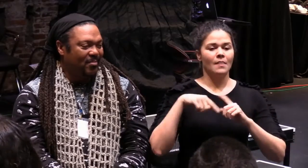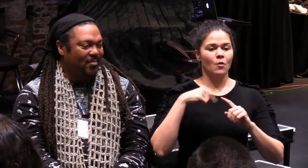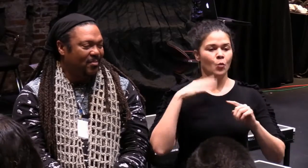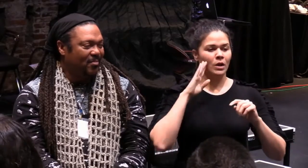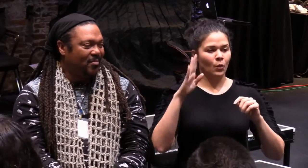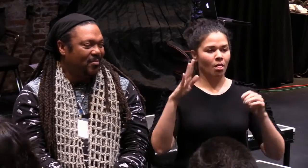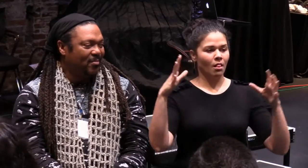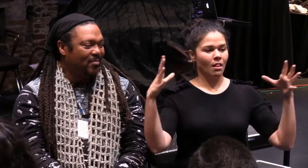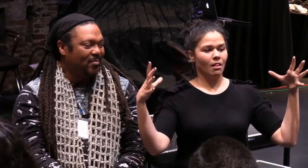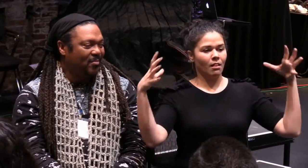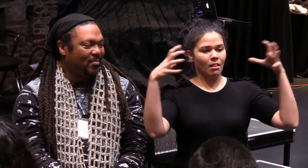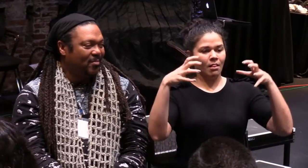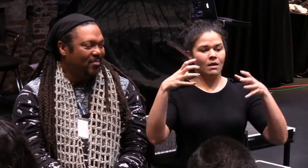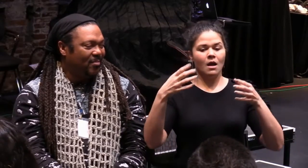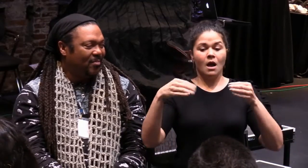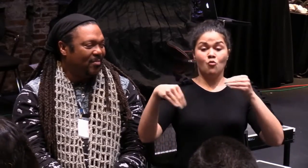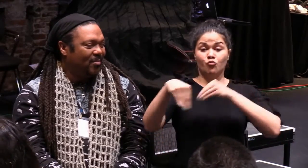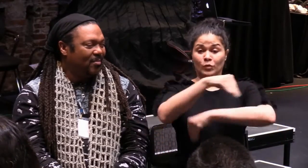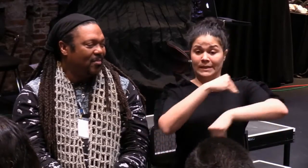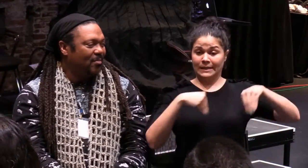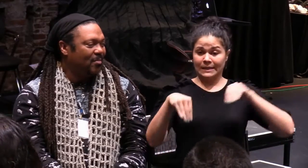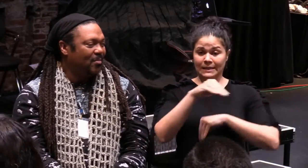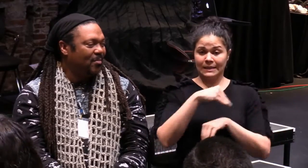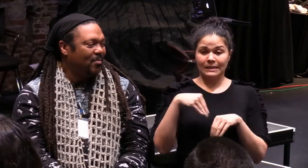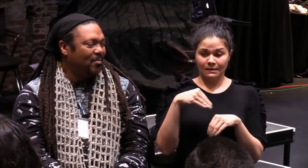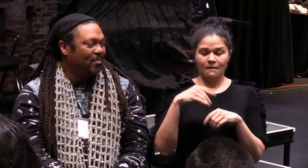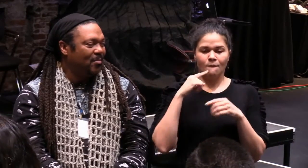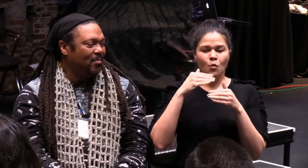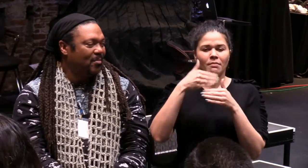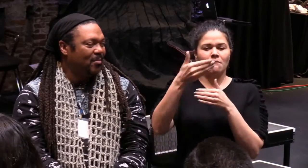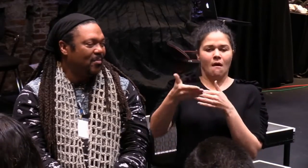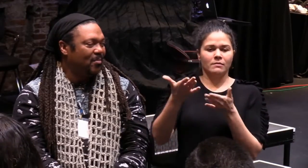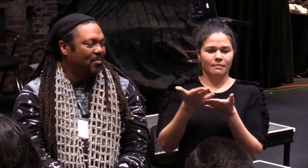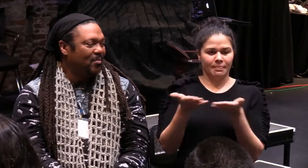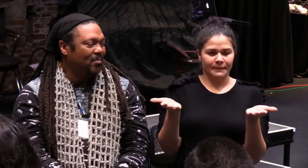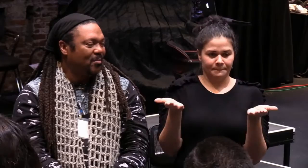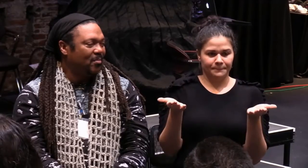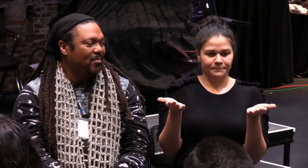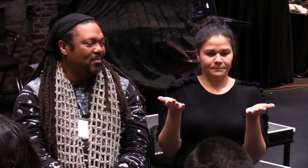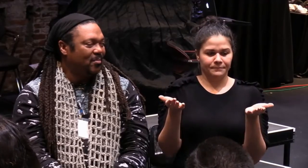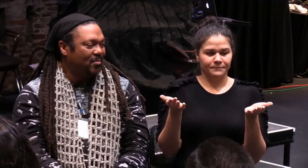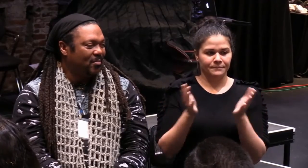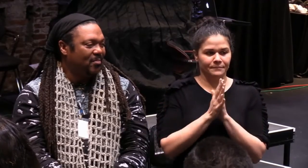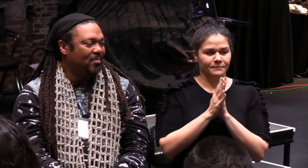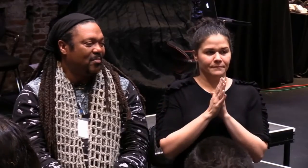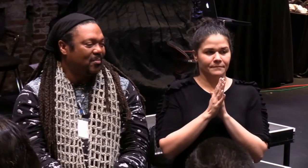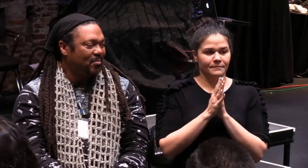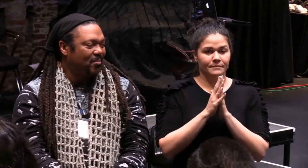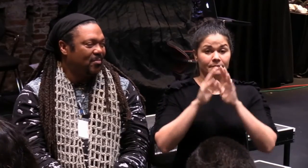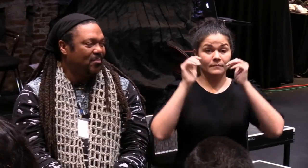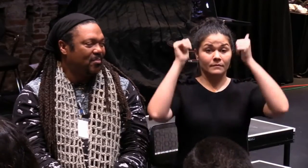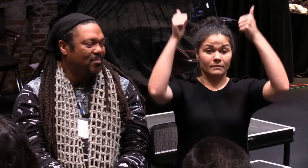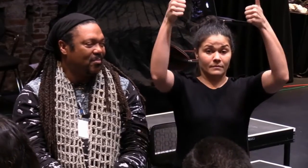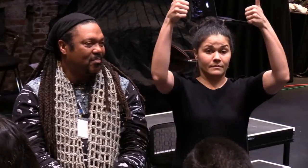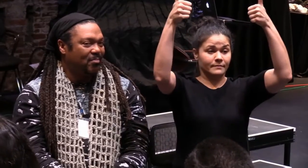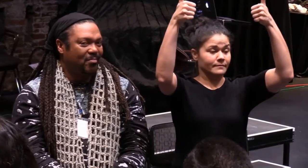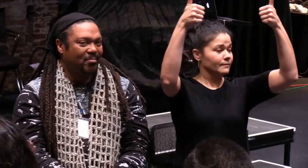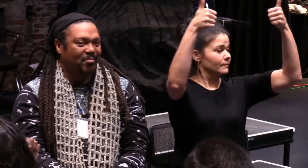Take care of what you need to take care of, and then we'll set things up for the next part. All right?